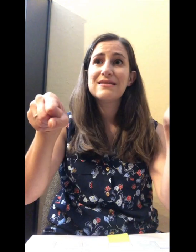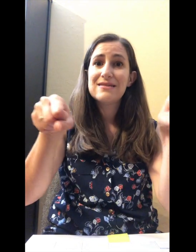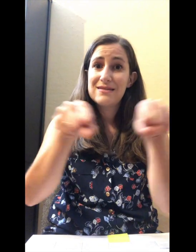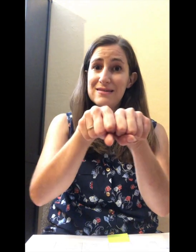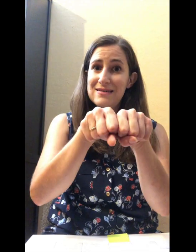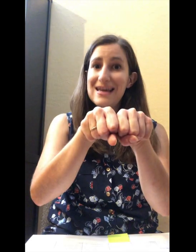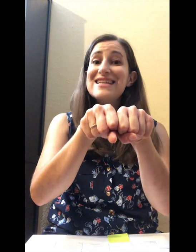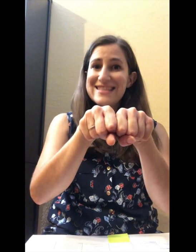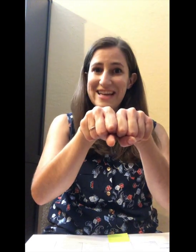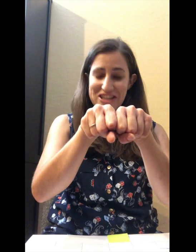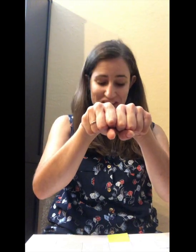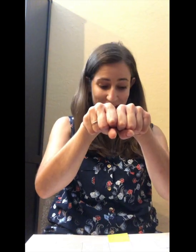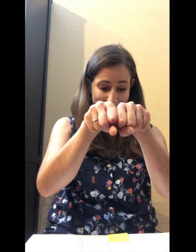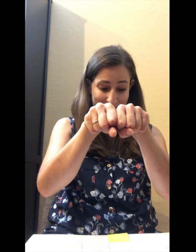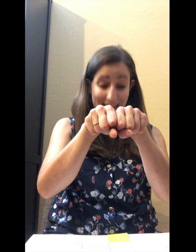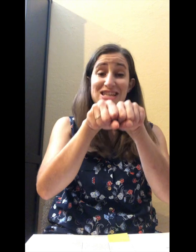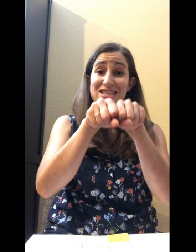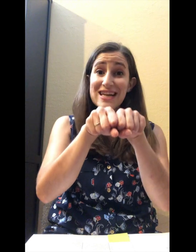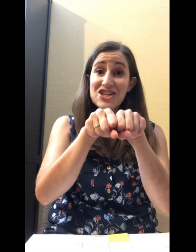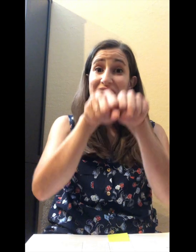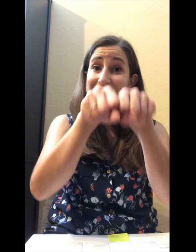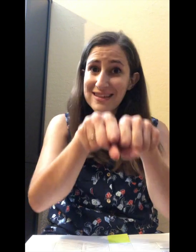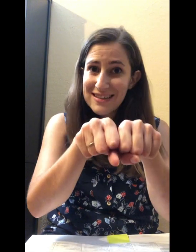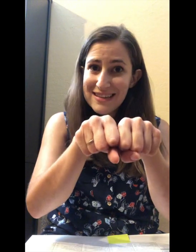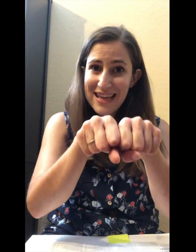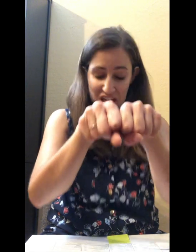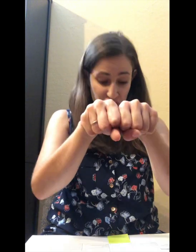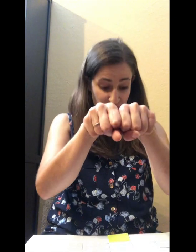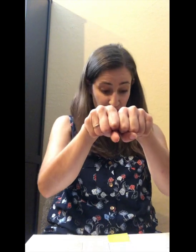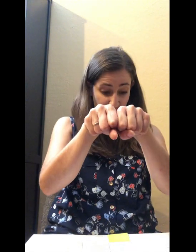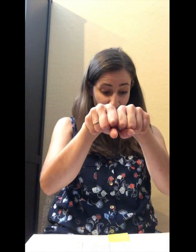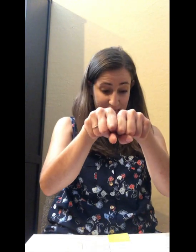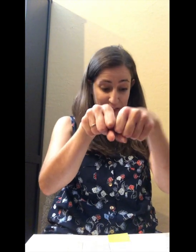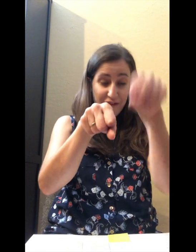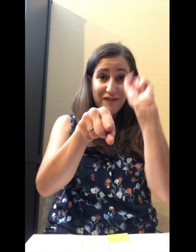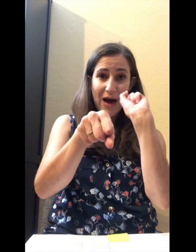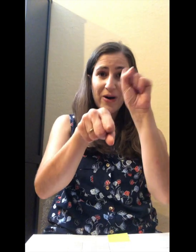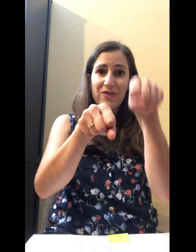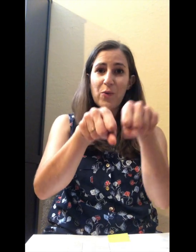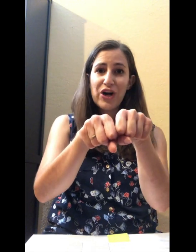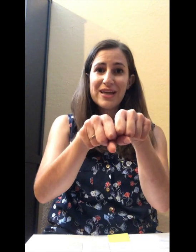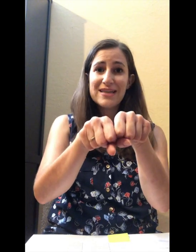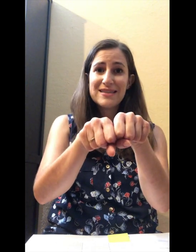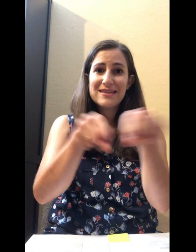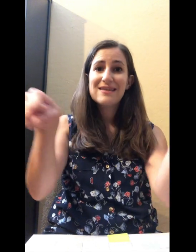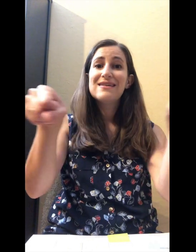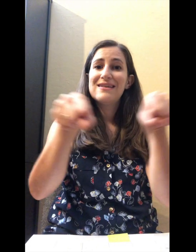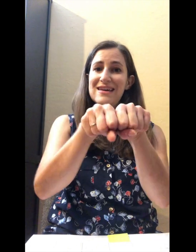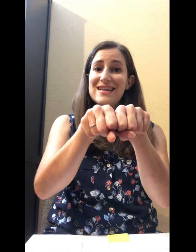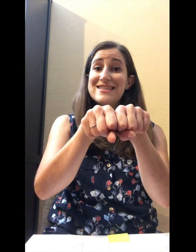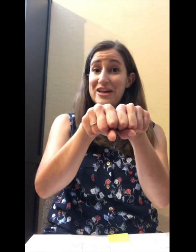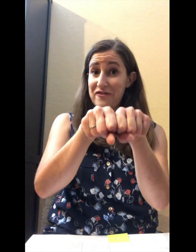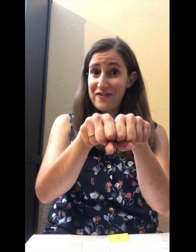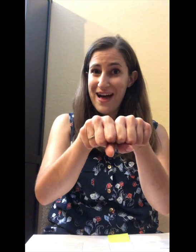sunshine. Sunshine. Sunshine. Change shine to flower and the word is sunflower.